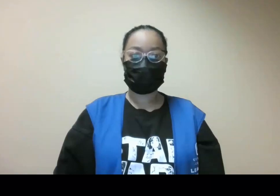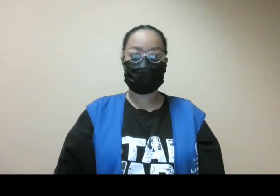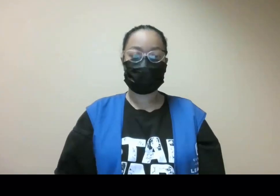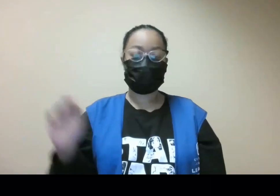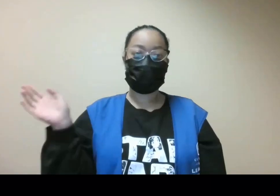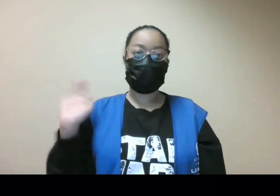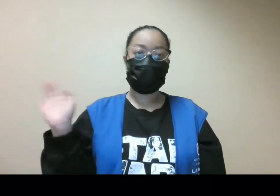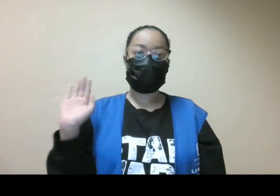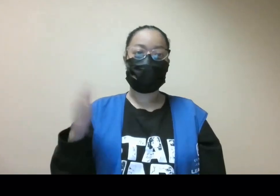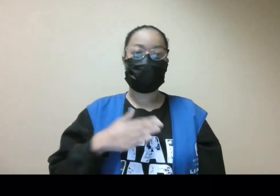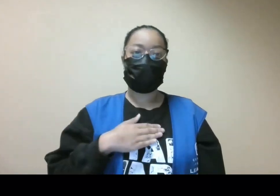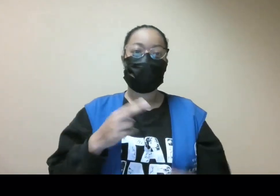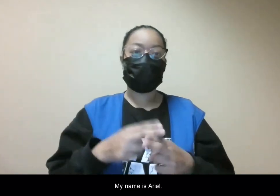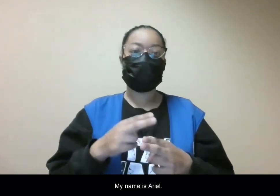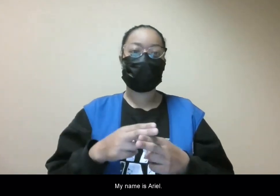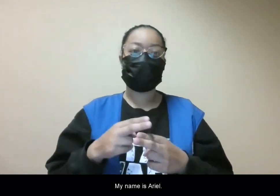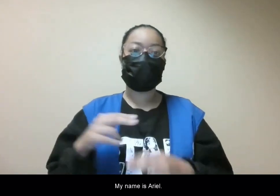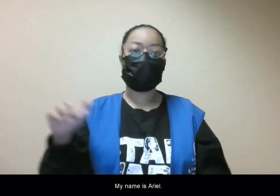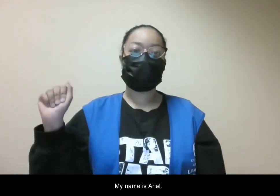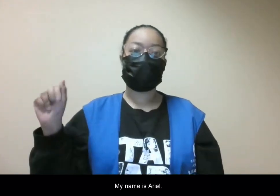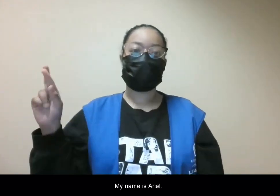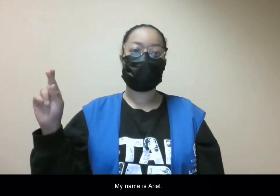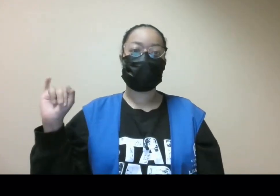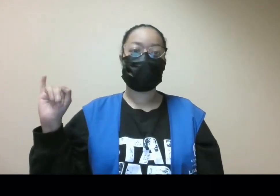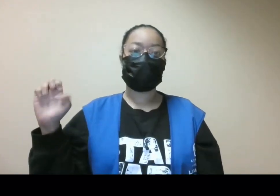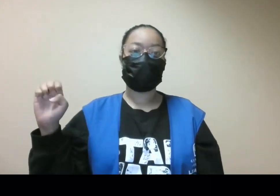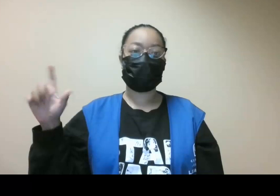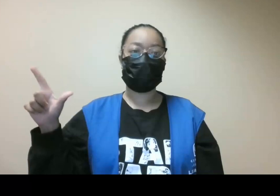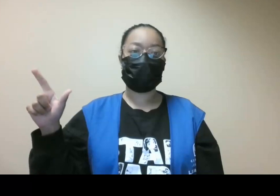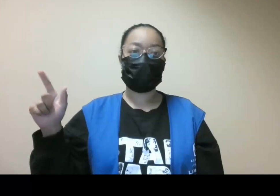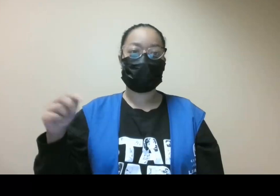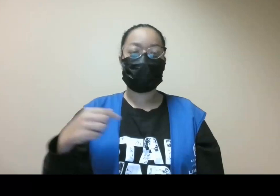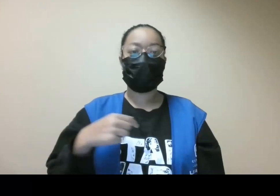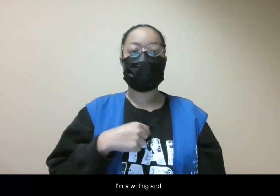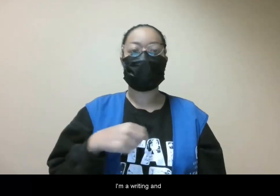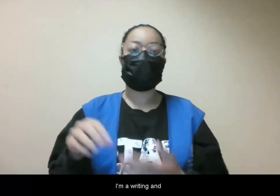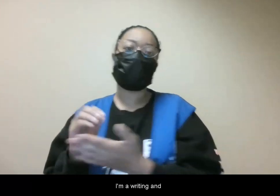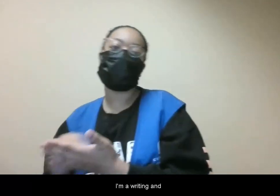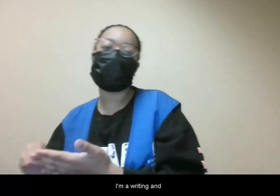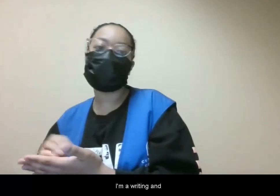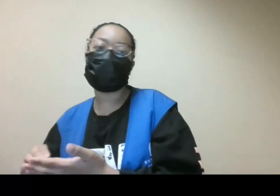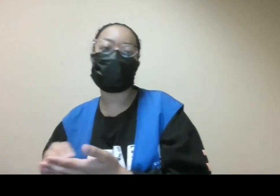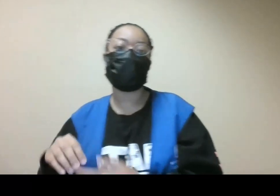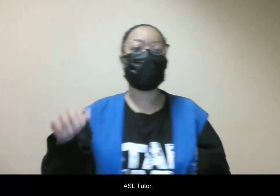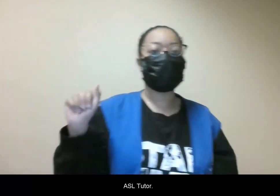Hi, my name is Ariel. I'm a writing and an